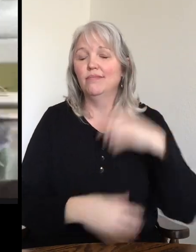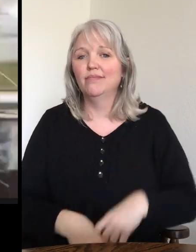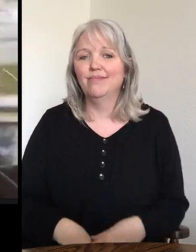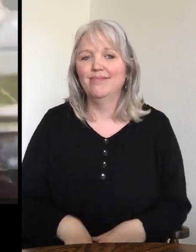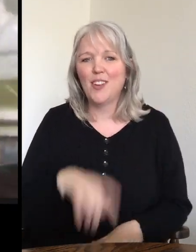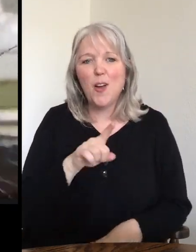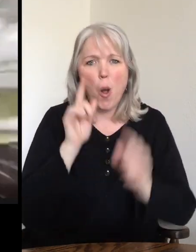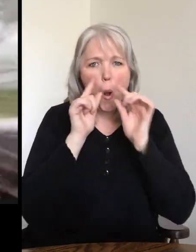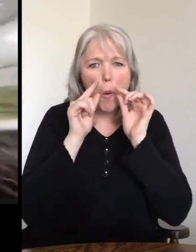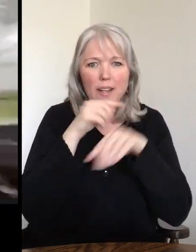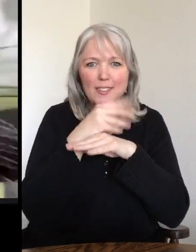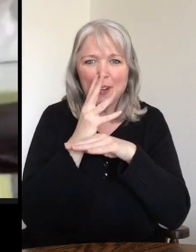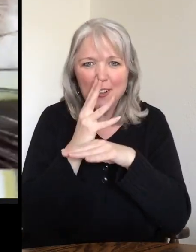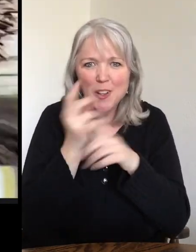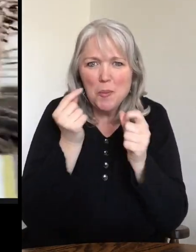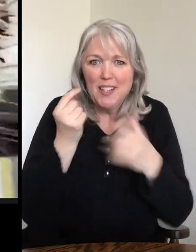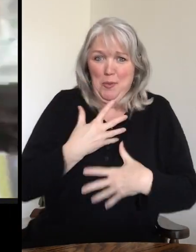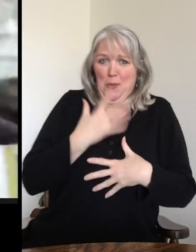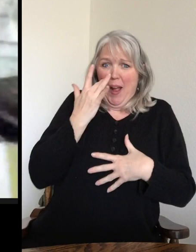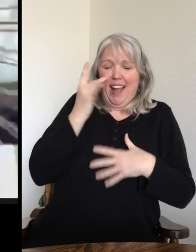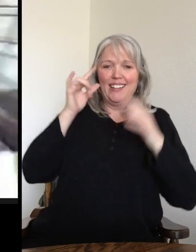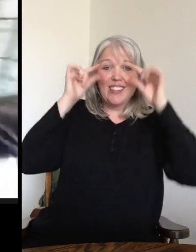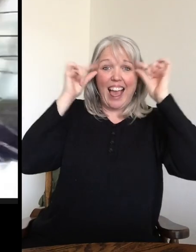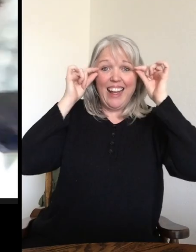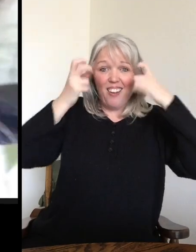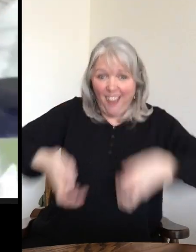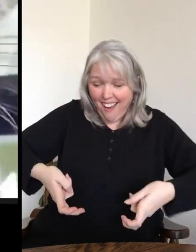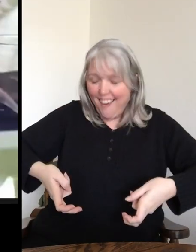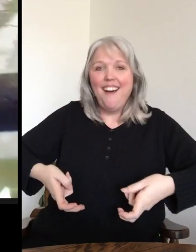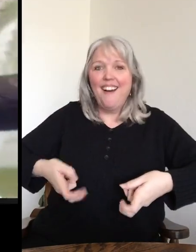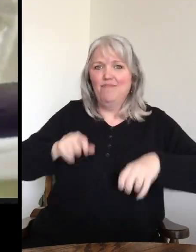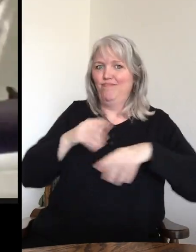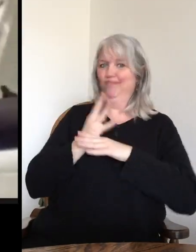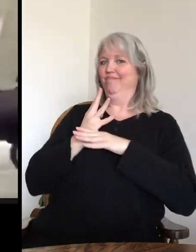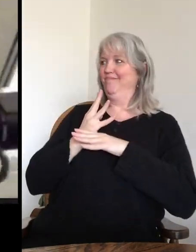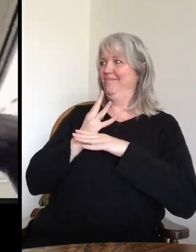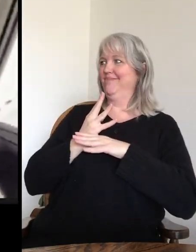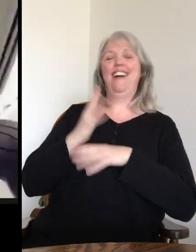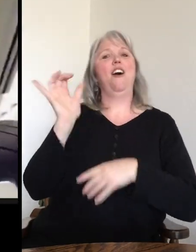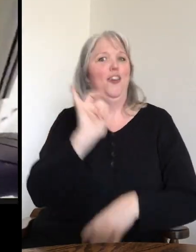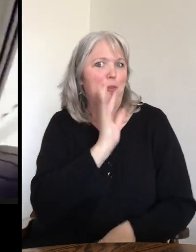Oh, he's standing his quills up. He got a little bit spooked because Michelle dropped her glasses. And because we're talking about predators.